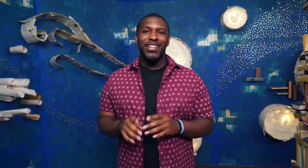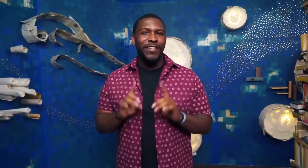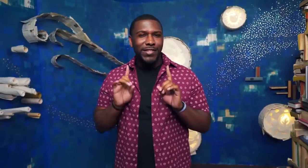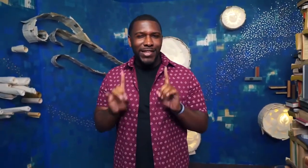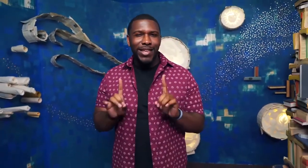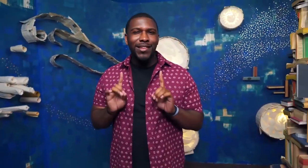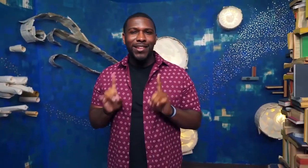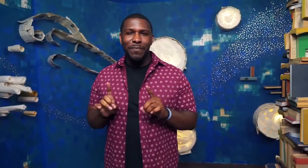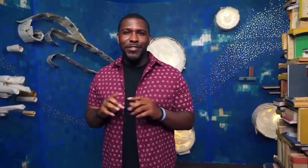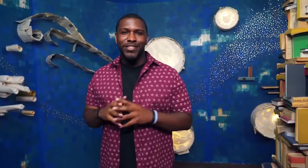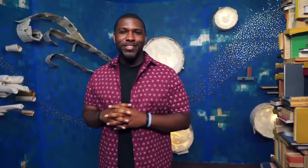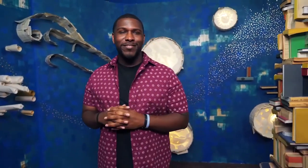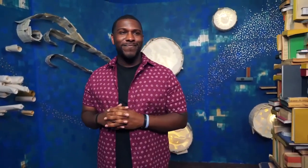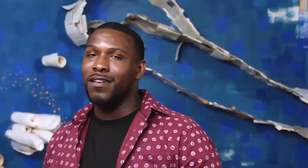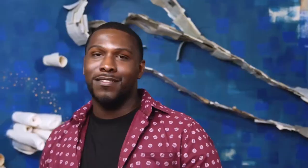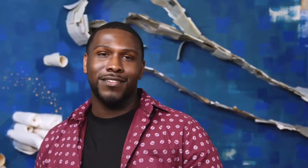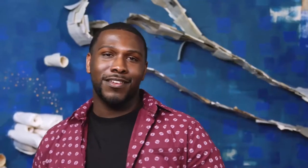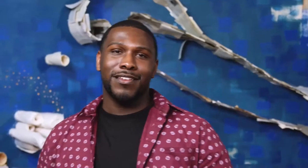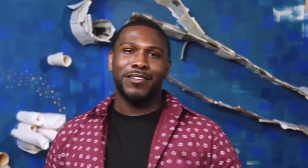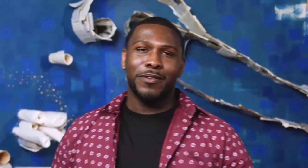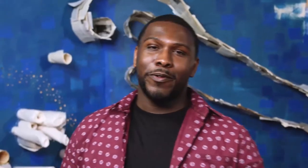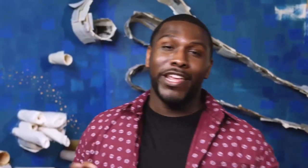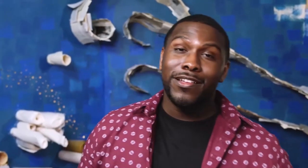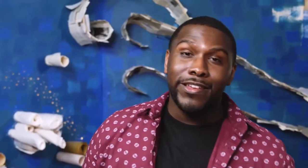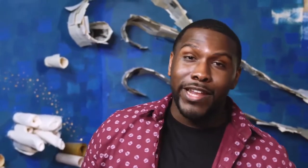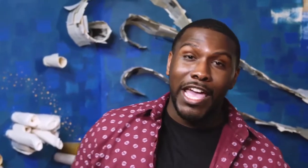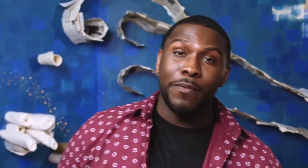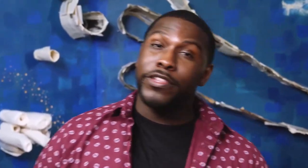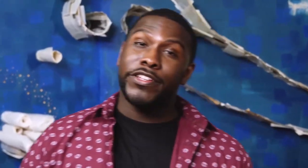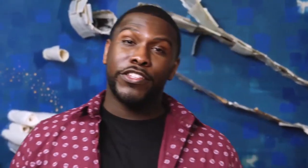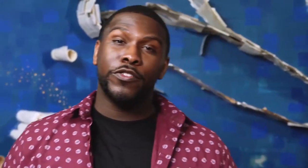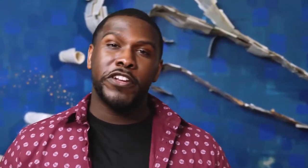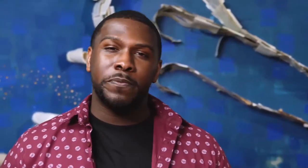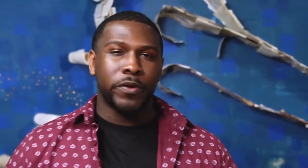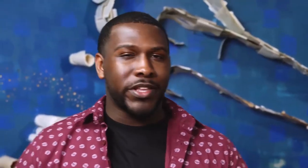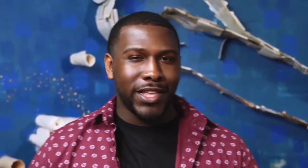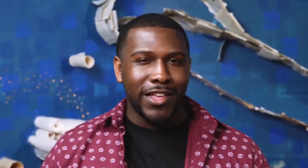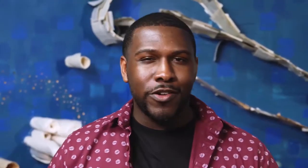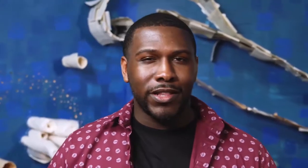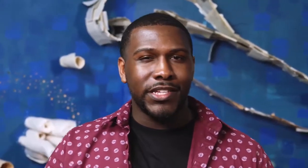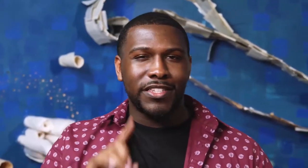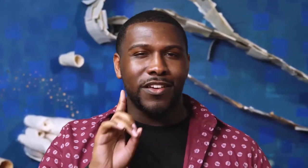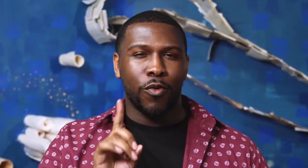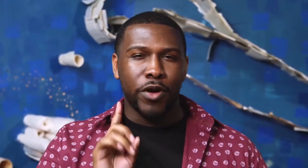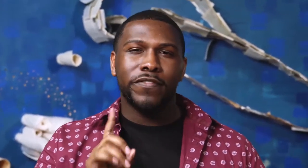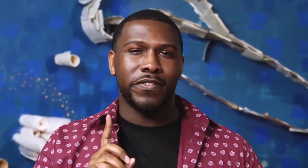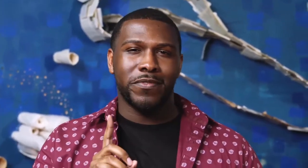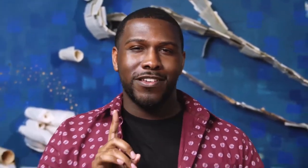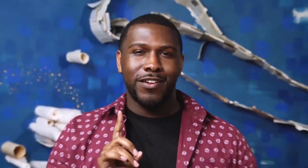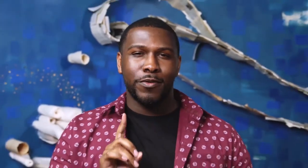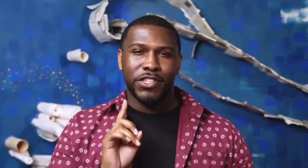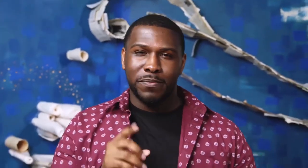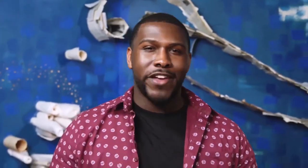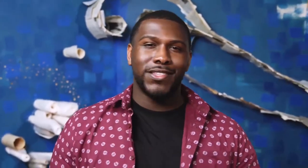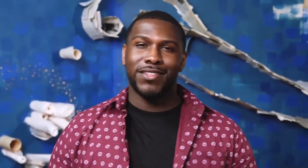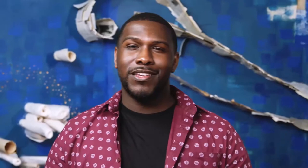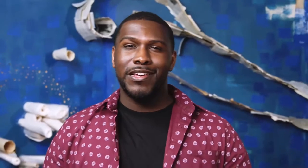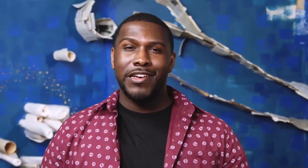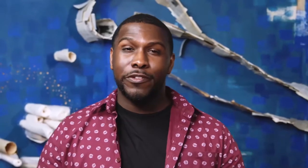lived 10 lepers we didn't know their name or their stories but we did know at least one of them was a Samaritan a